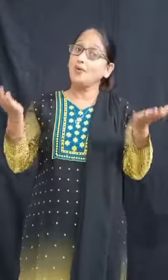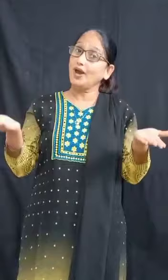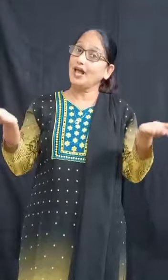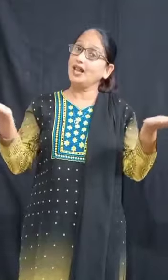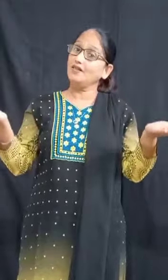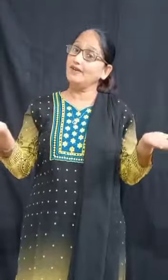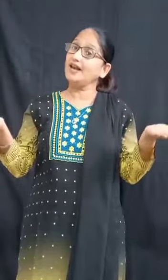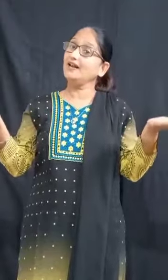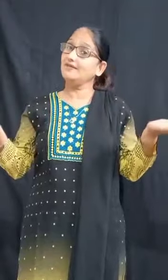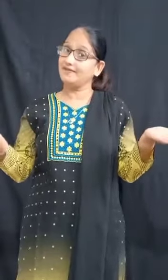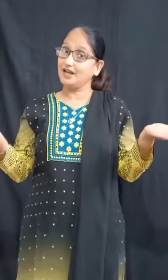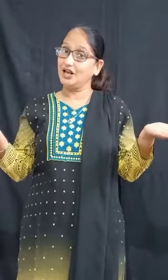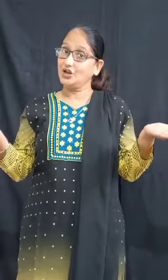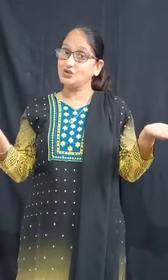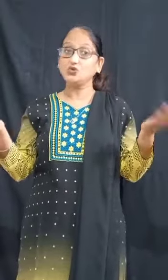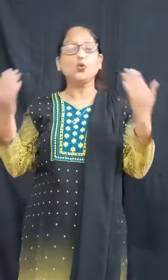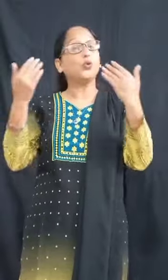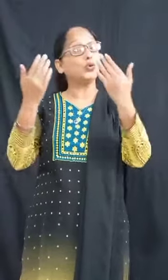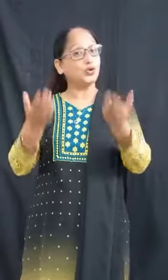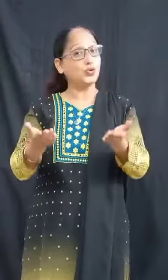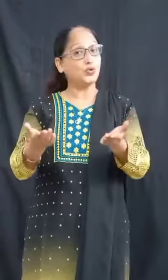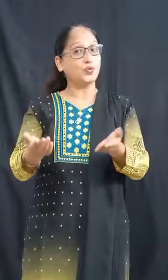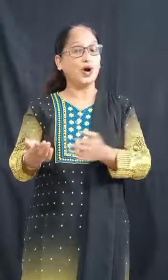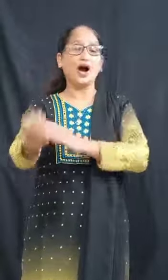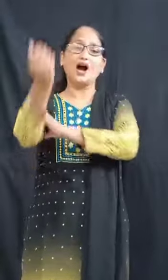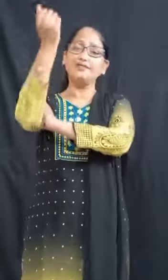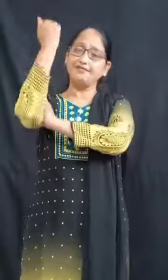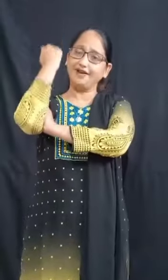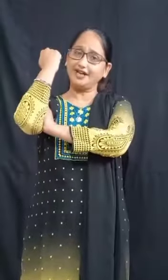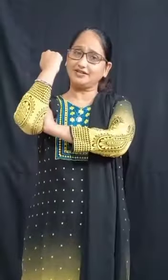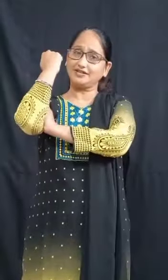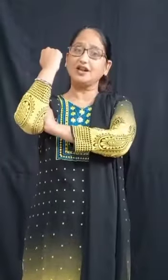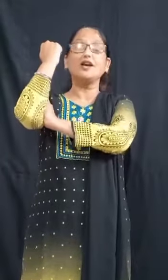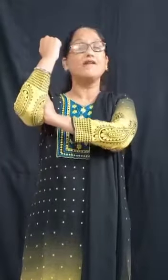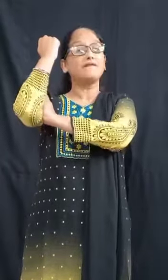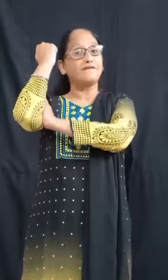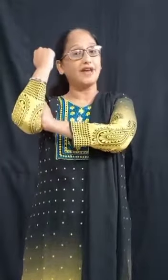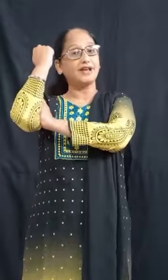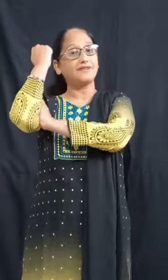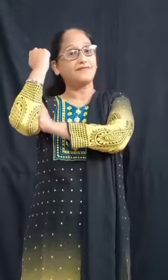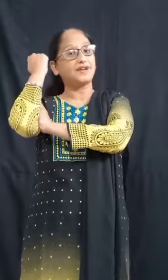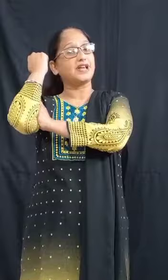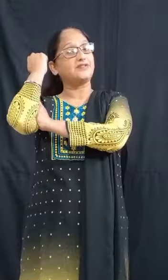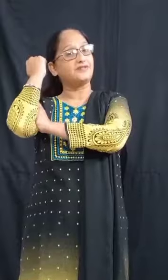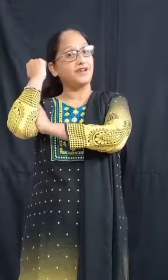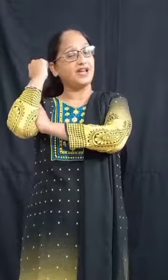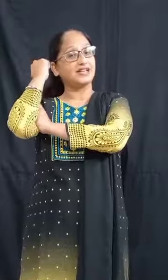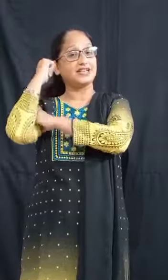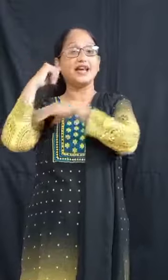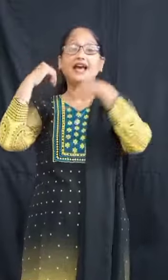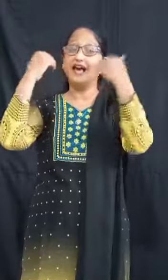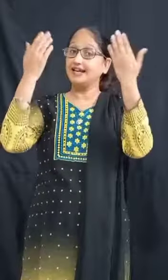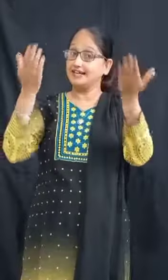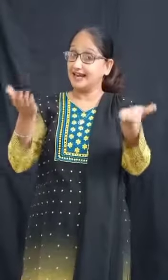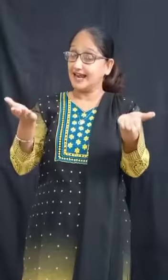well, well, well. So, you are fit. Fit, fit, fit. And can